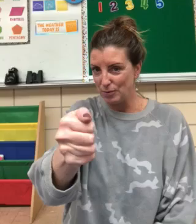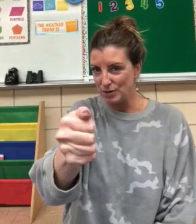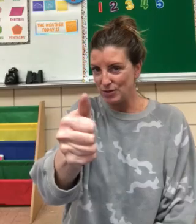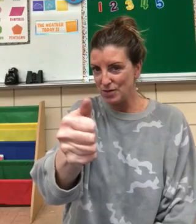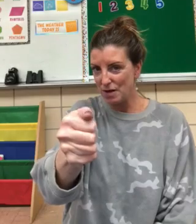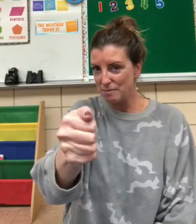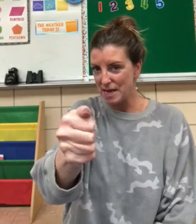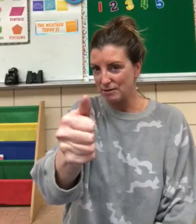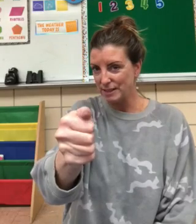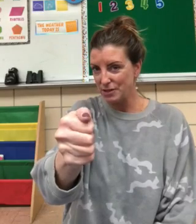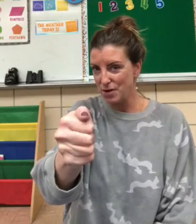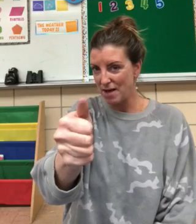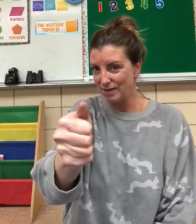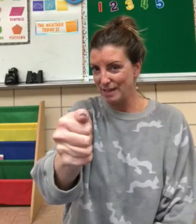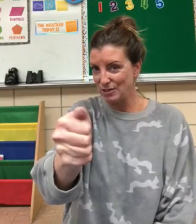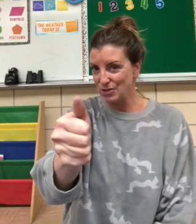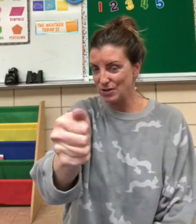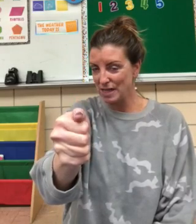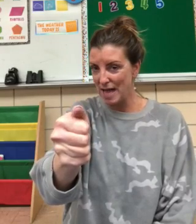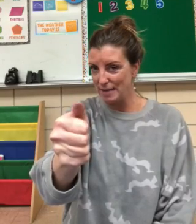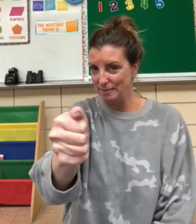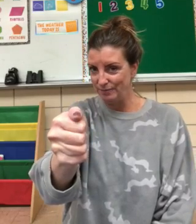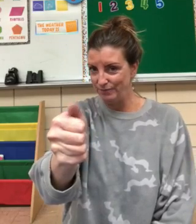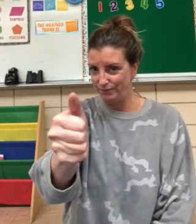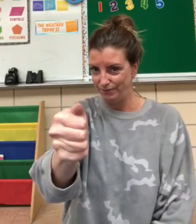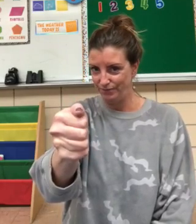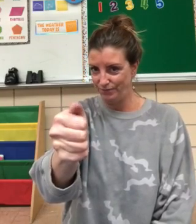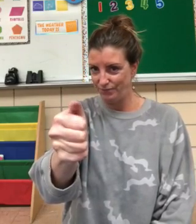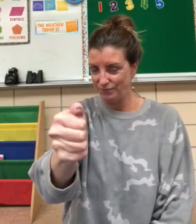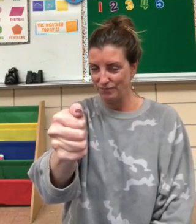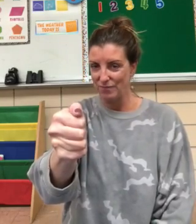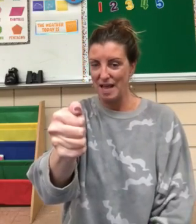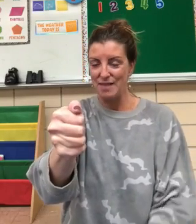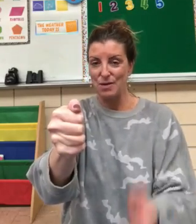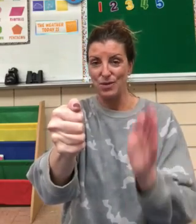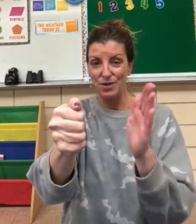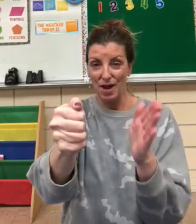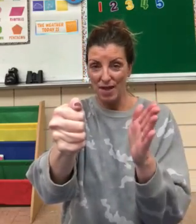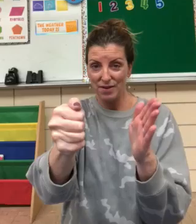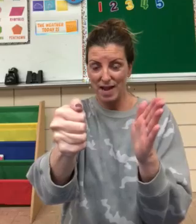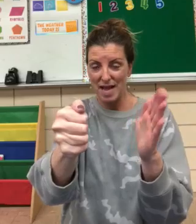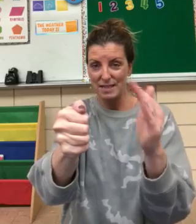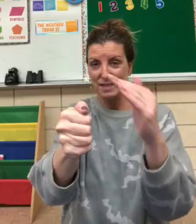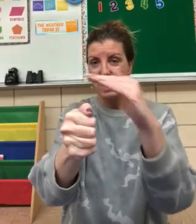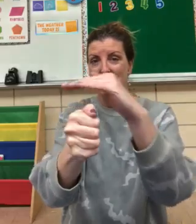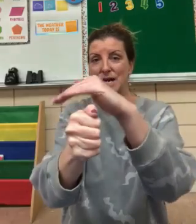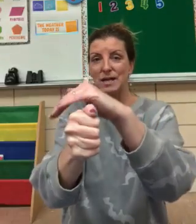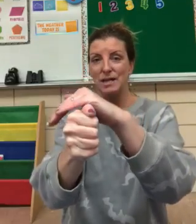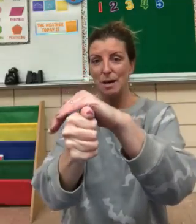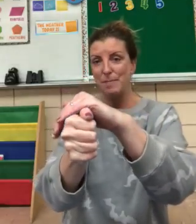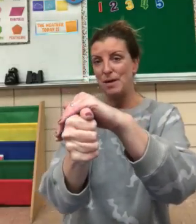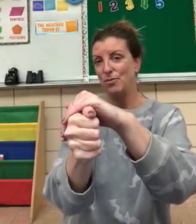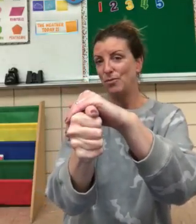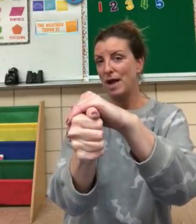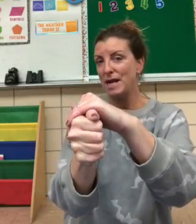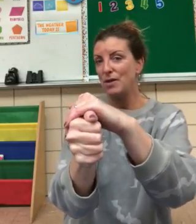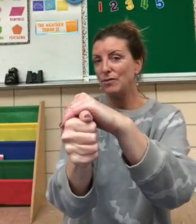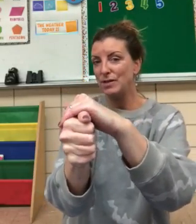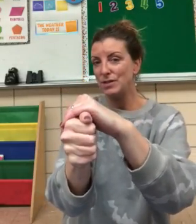put your thumb down so you have a little turtle head, and then with your other hand, cup it right over the